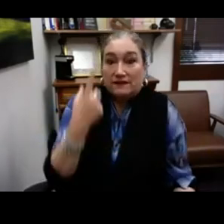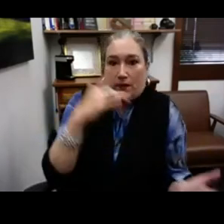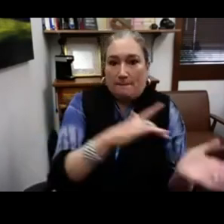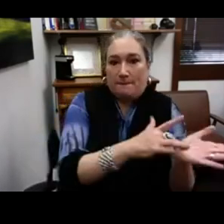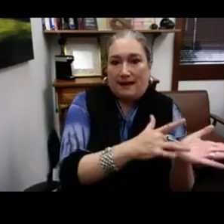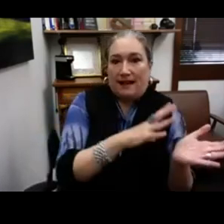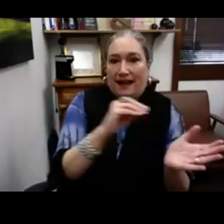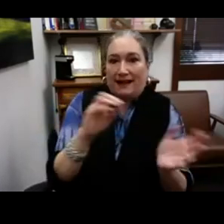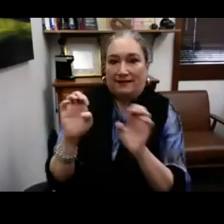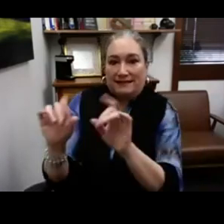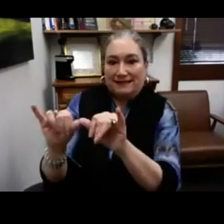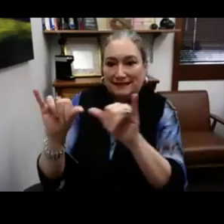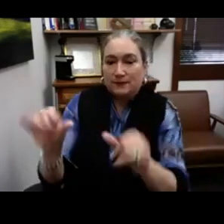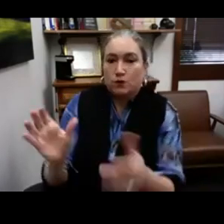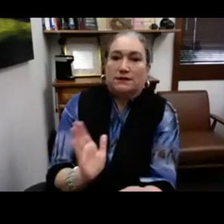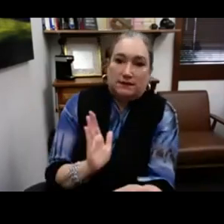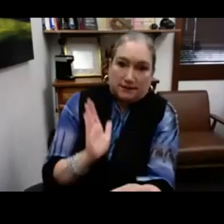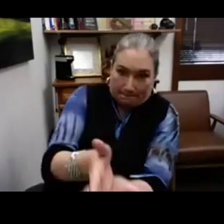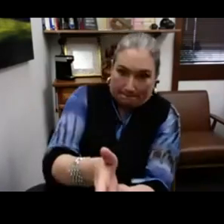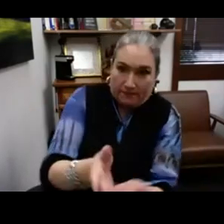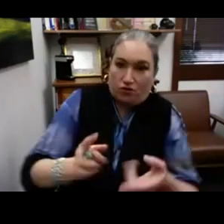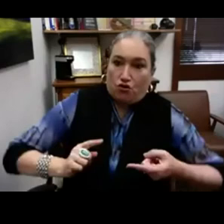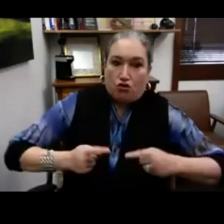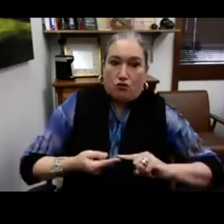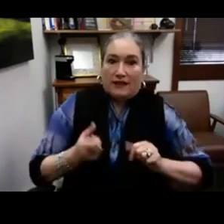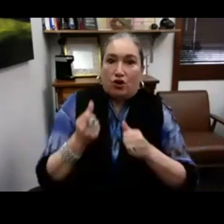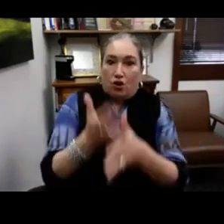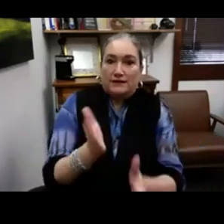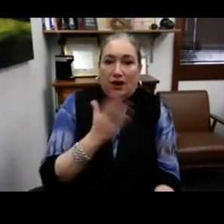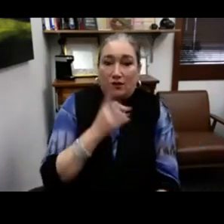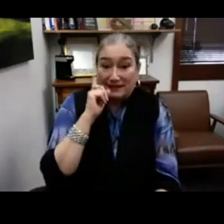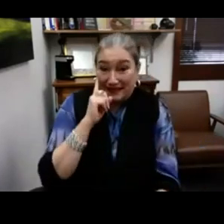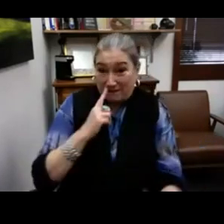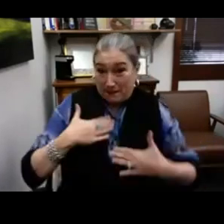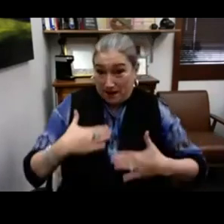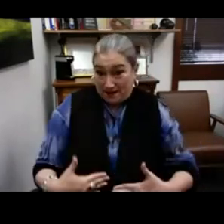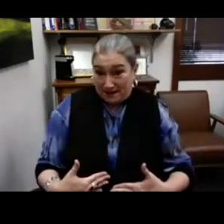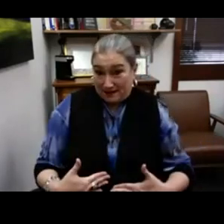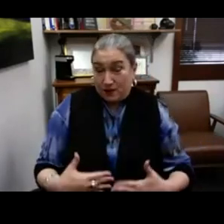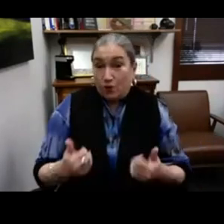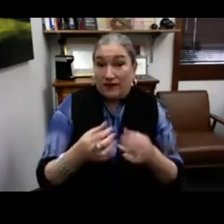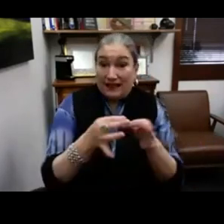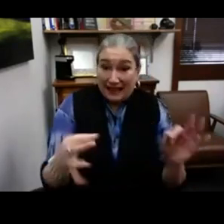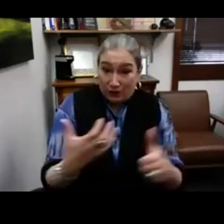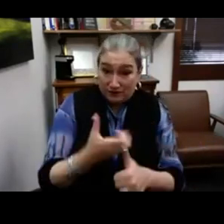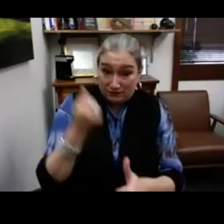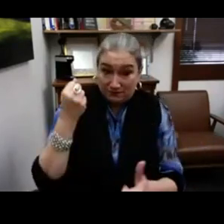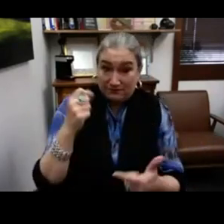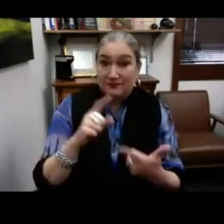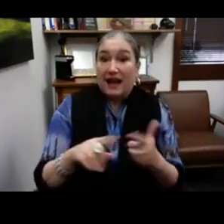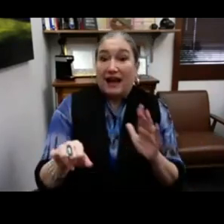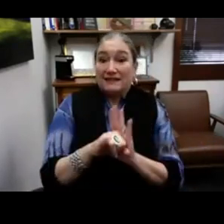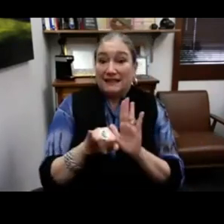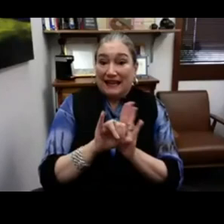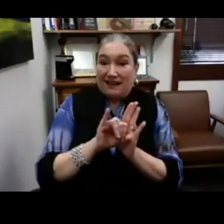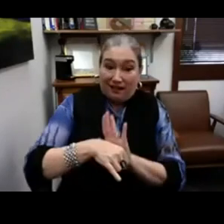into our demand to have a voice for the medical and educational settings to stop the harm